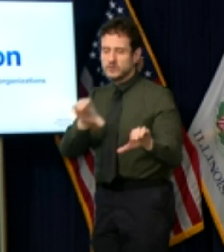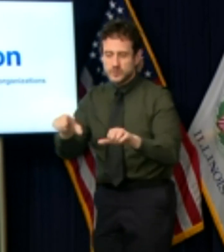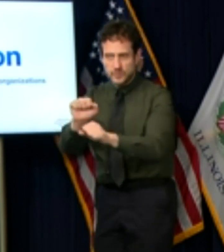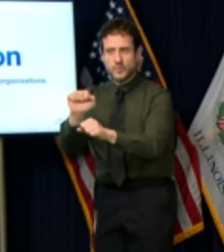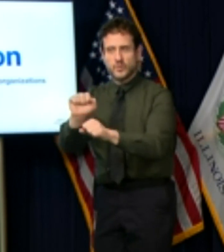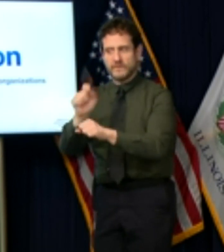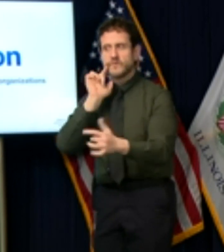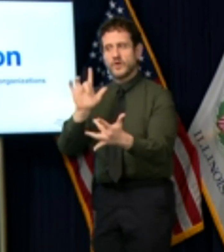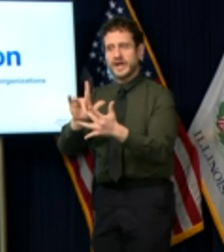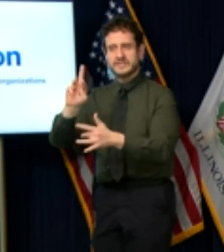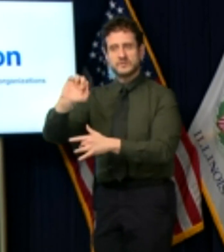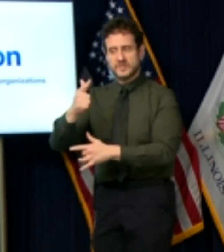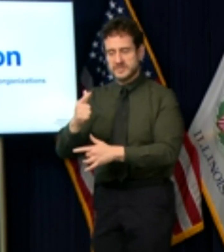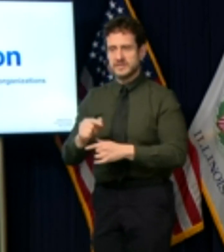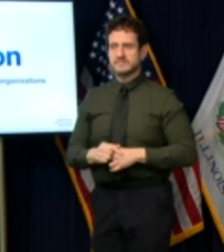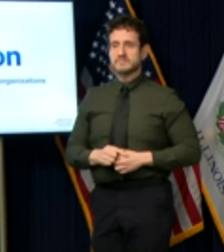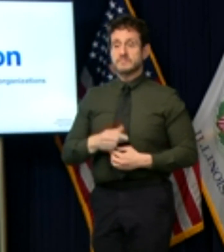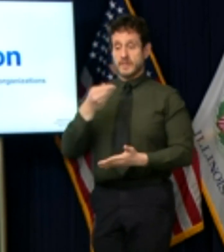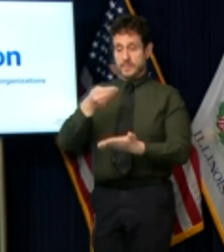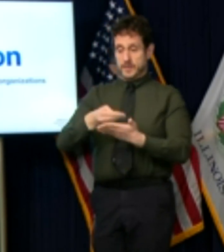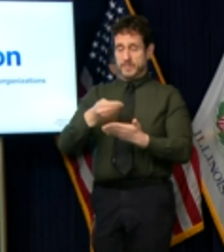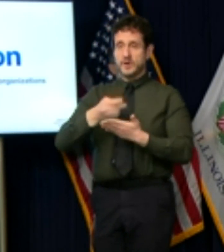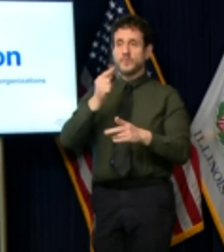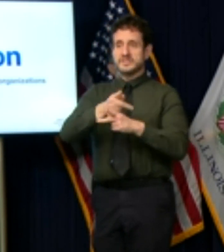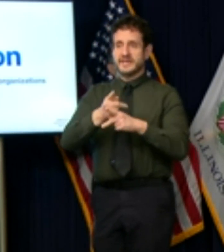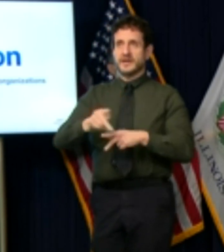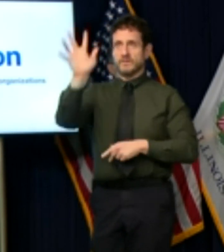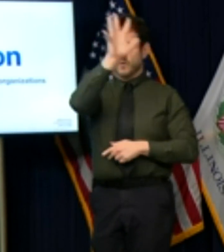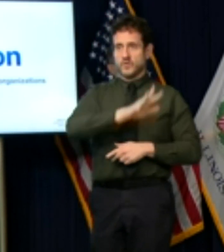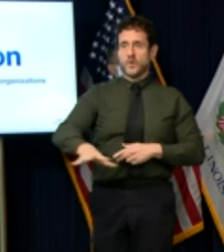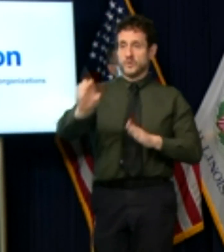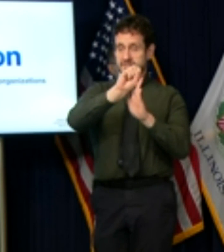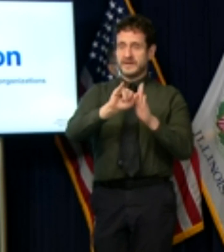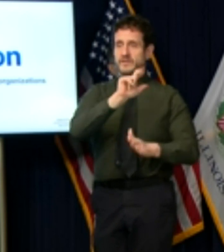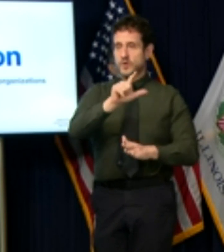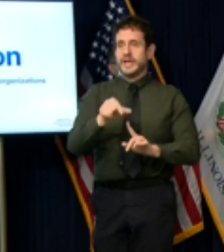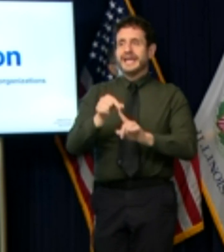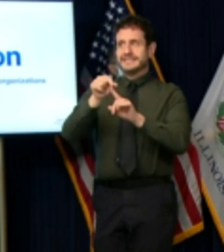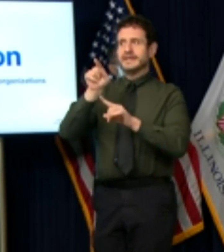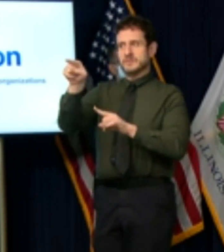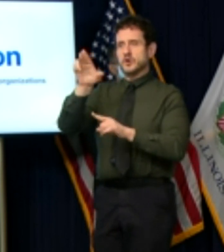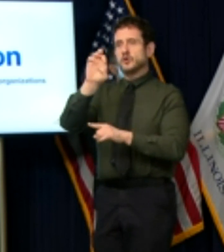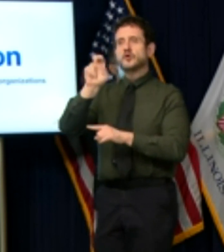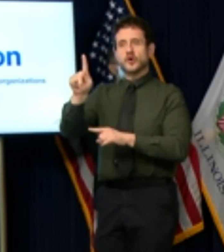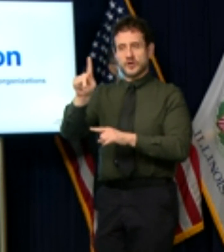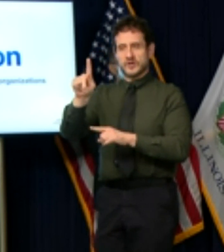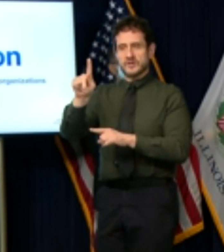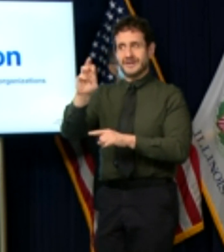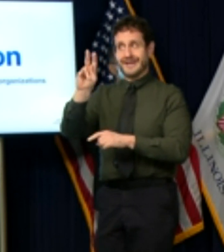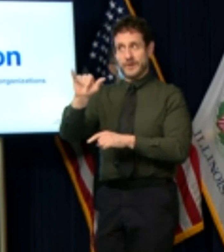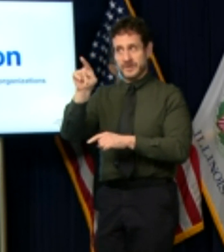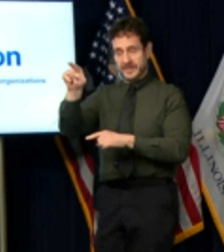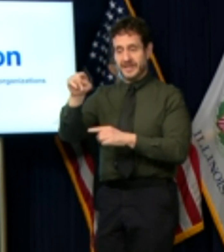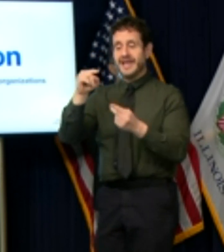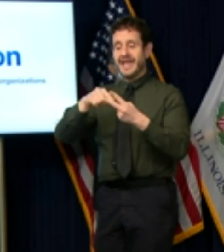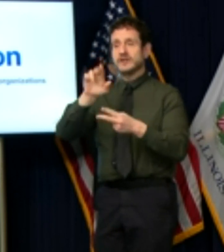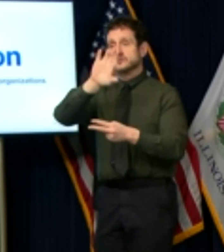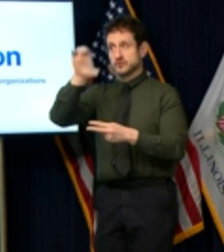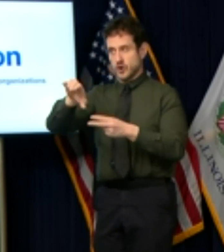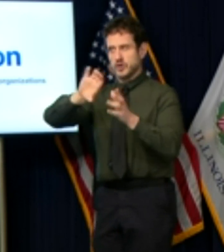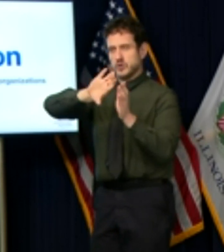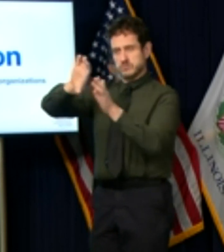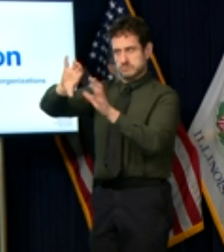grants will cover the entire state except cook county and chicago both of which directly receive